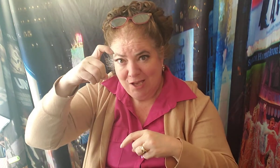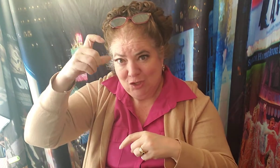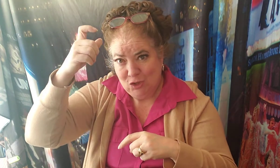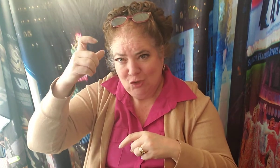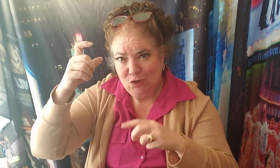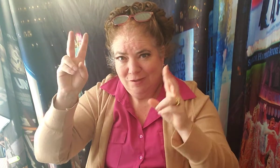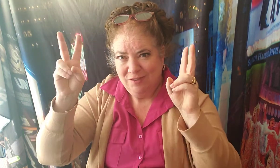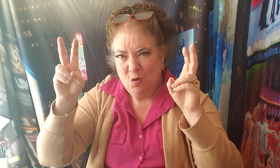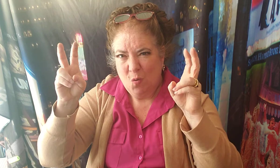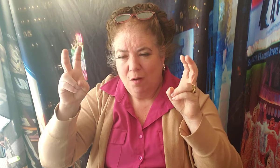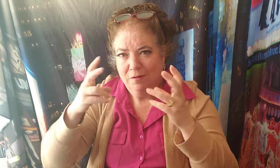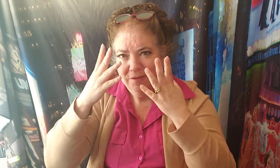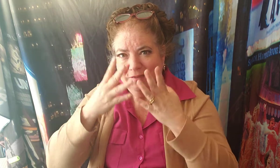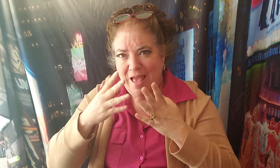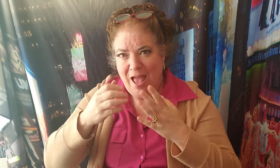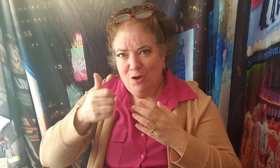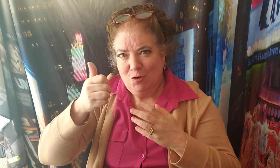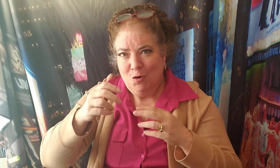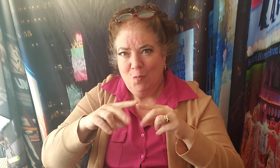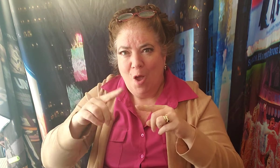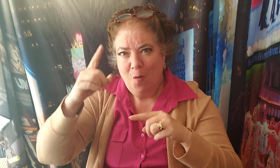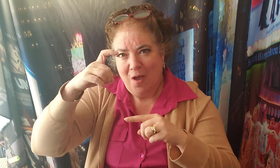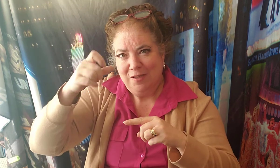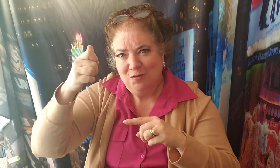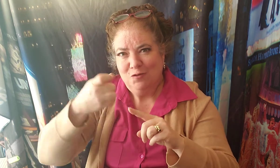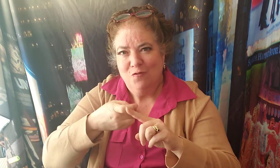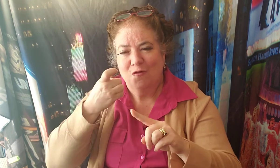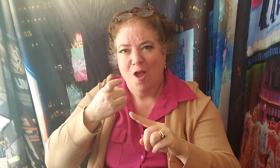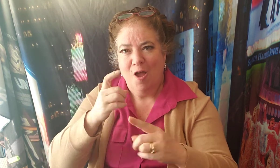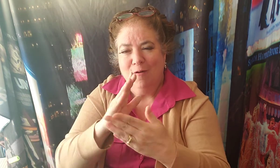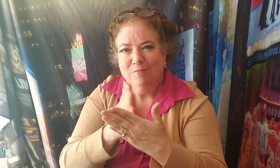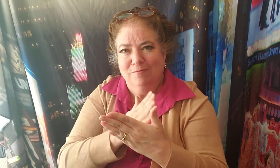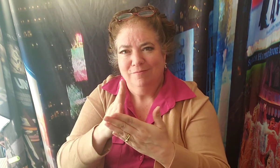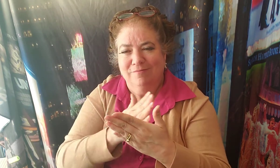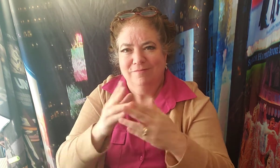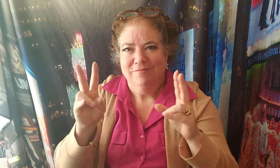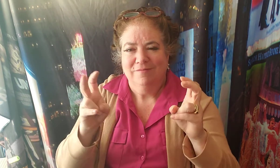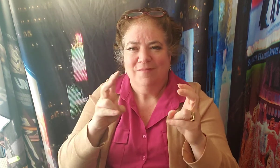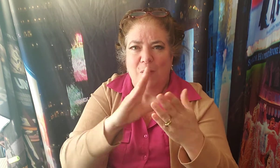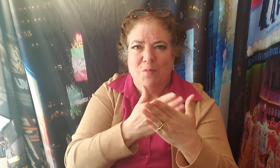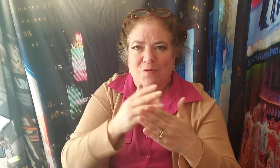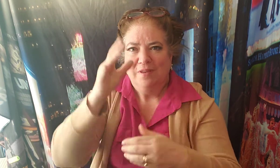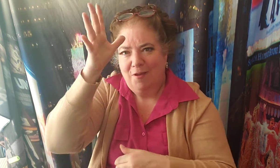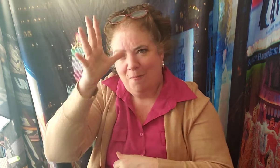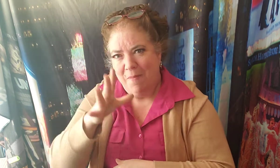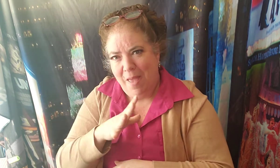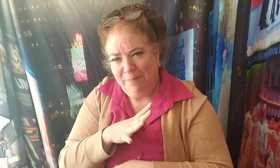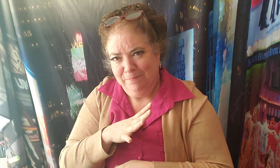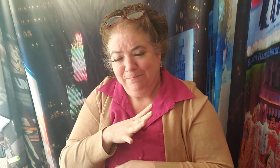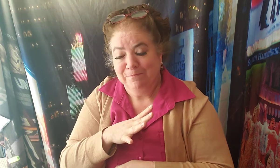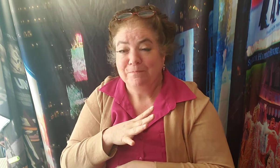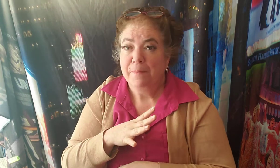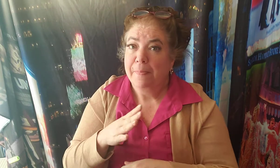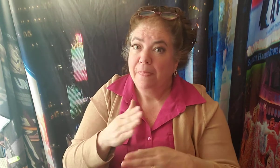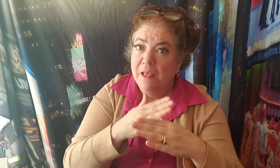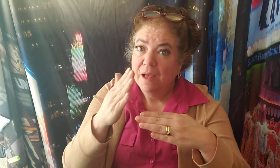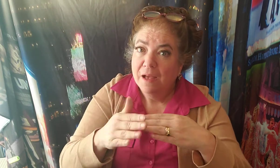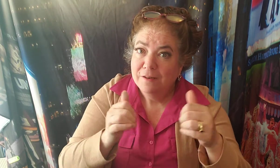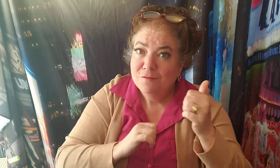That was a first as well The characters simply walked off stage In opposite directions Within three